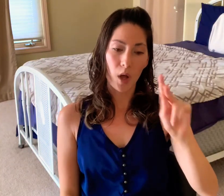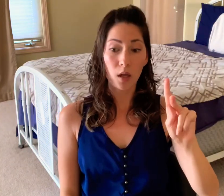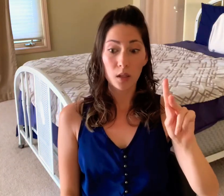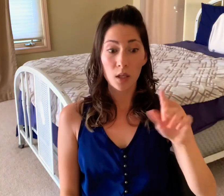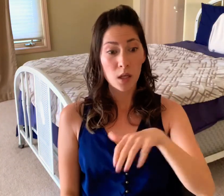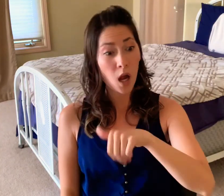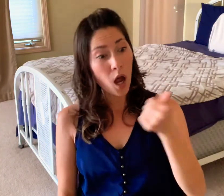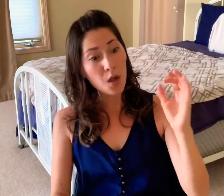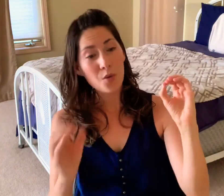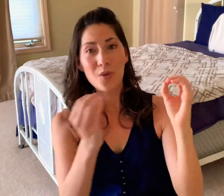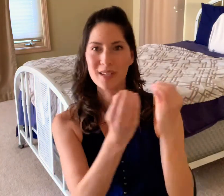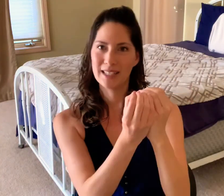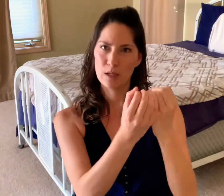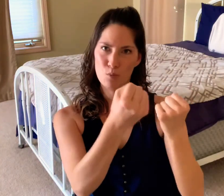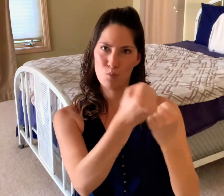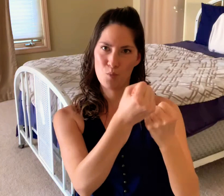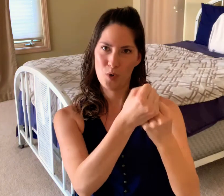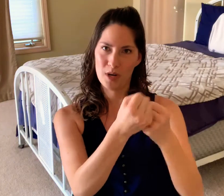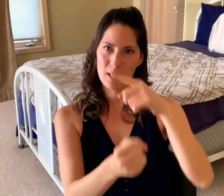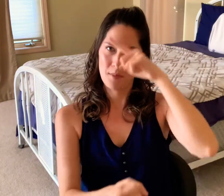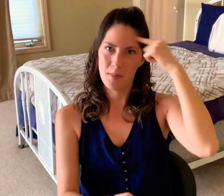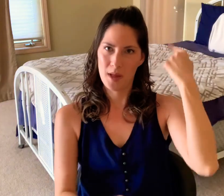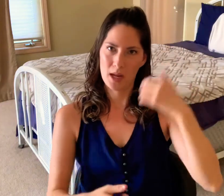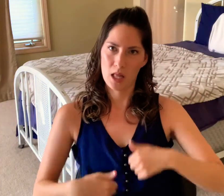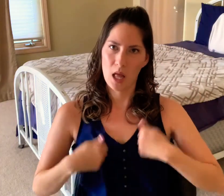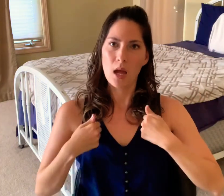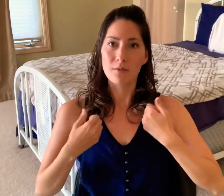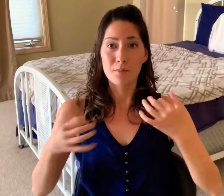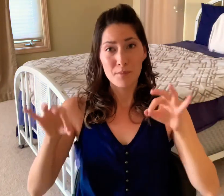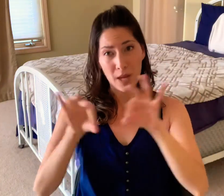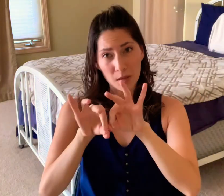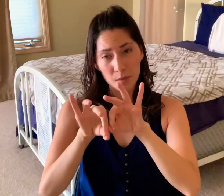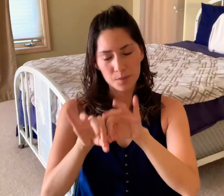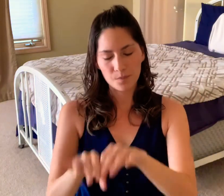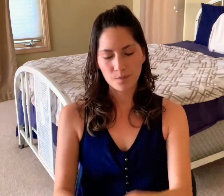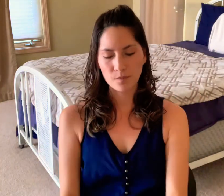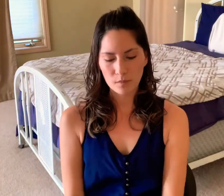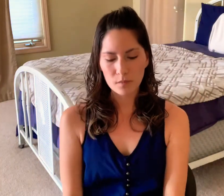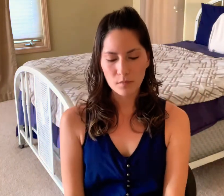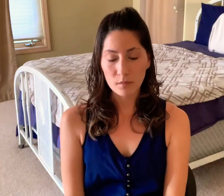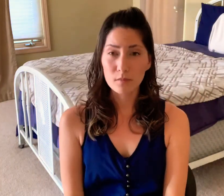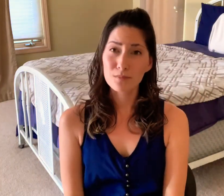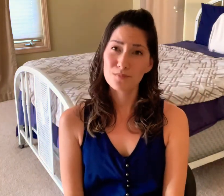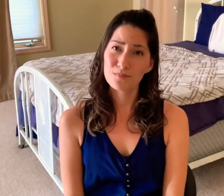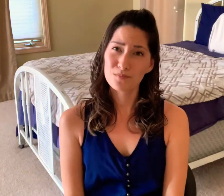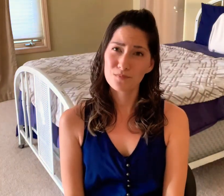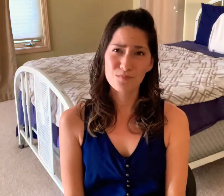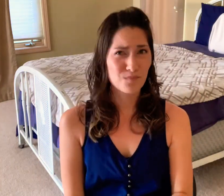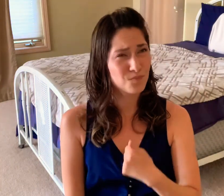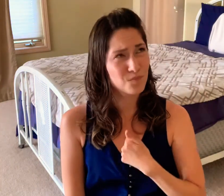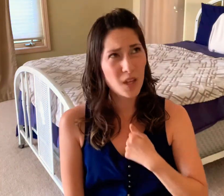Support and follow Reclaim the Block and other organizations that are helping with Black Lives Matter